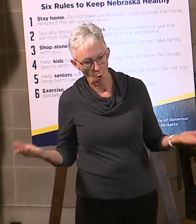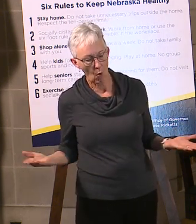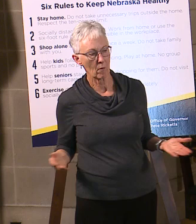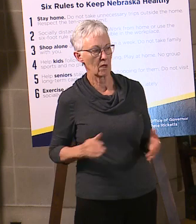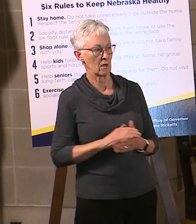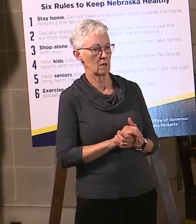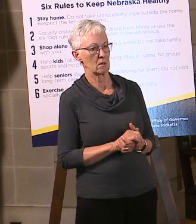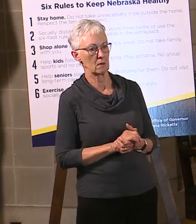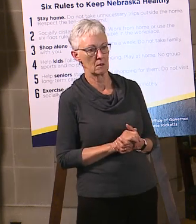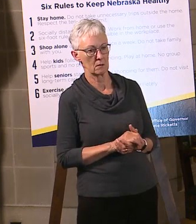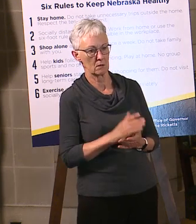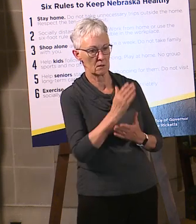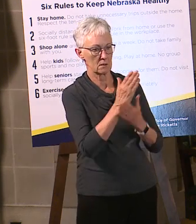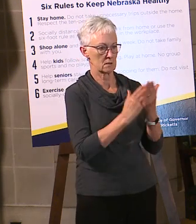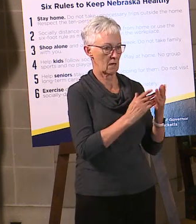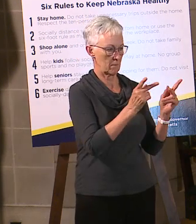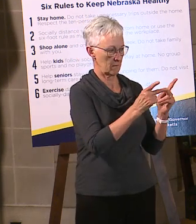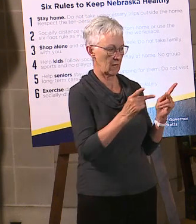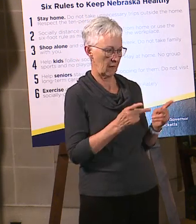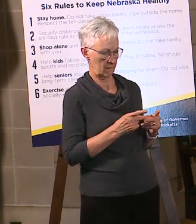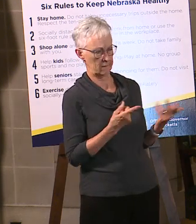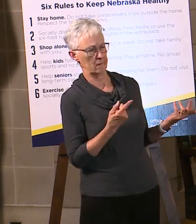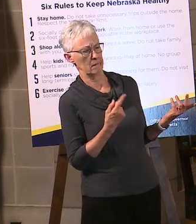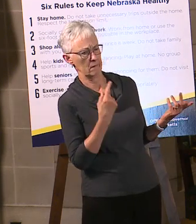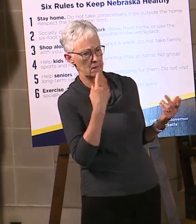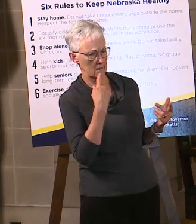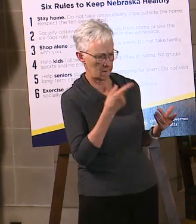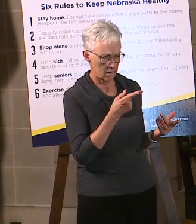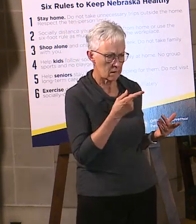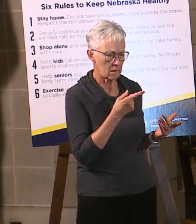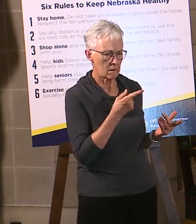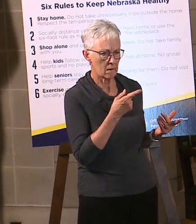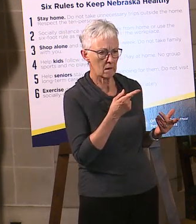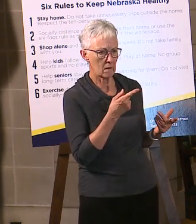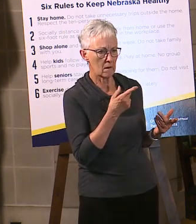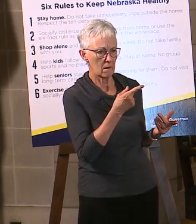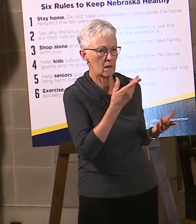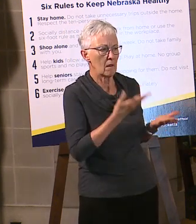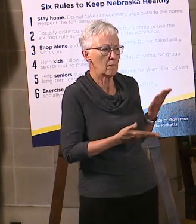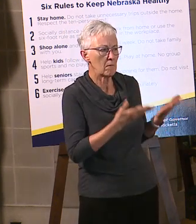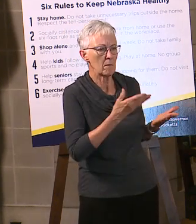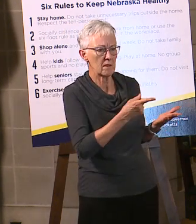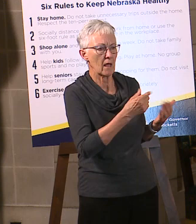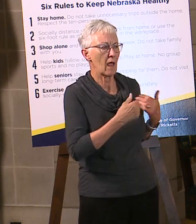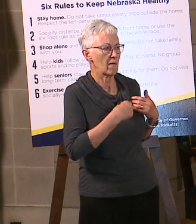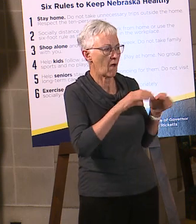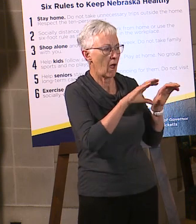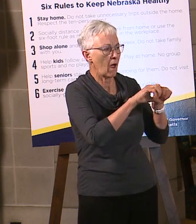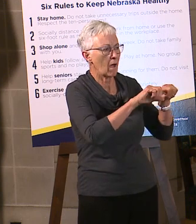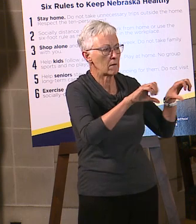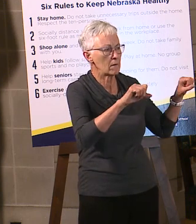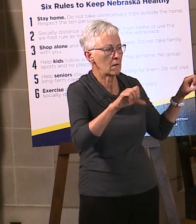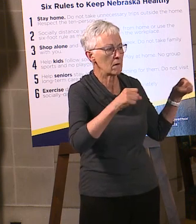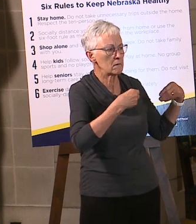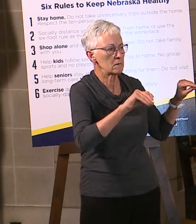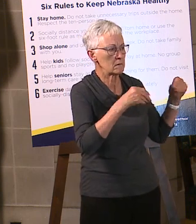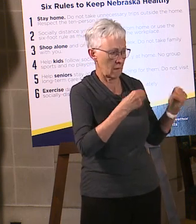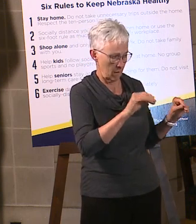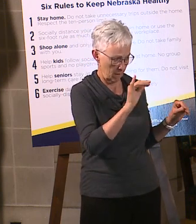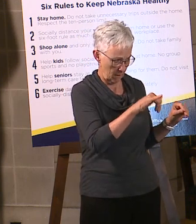some places are kind of gaming the system by, maybe they have a hot dog roller, that's all they have.